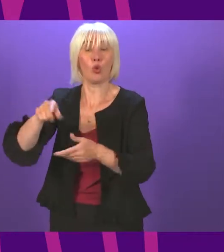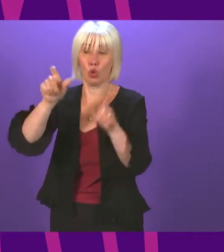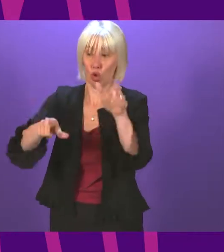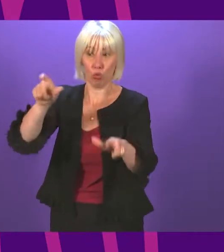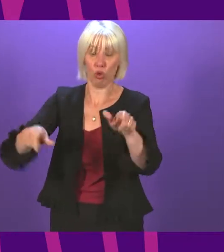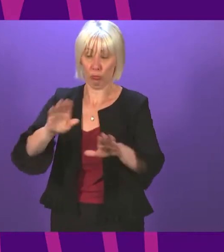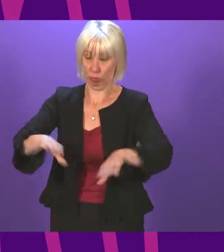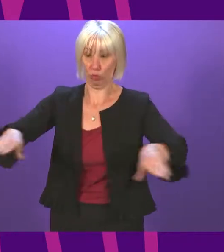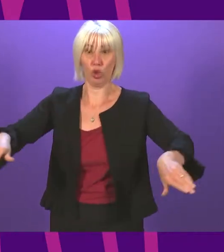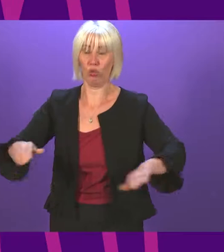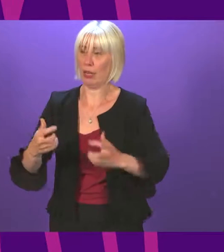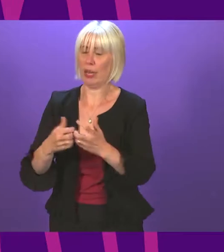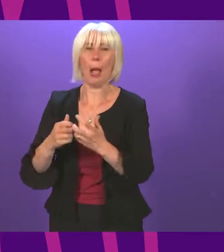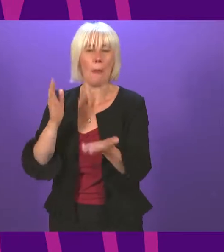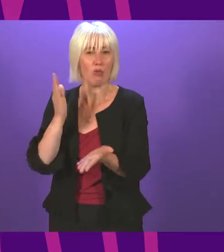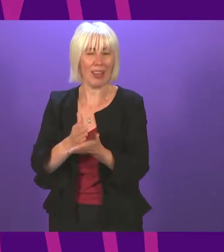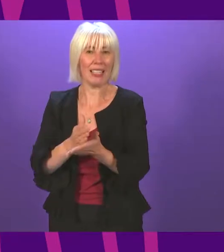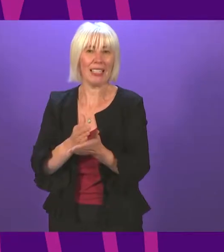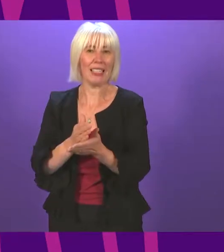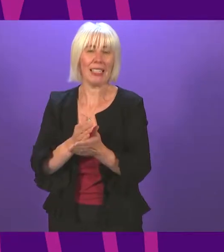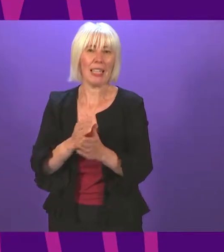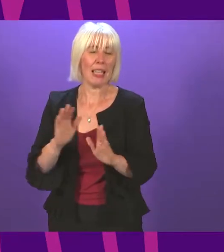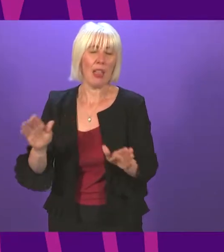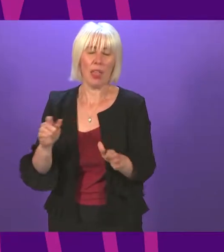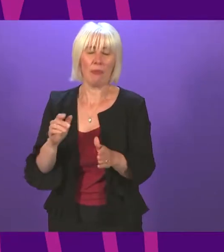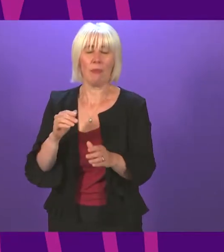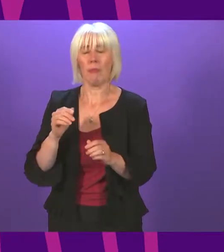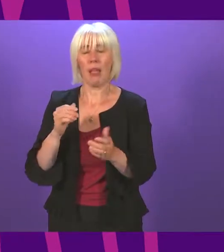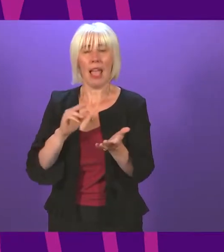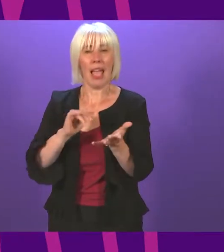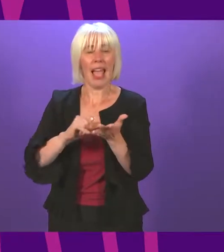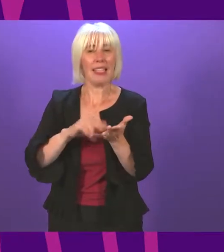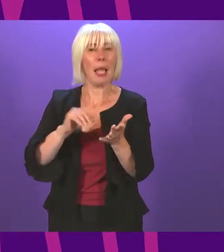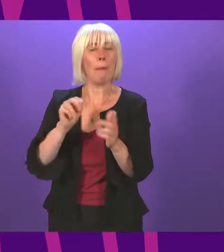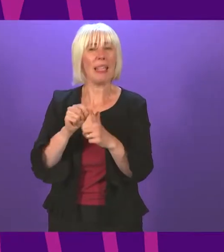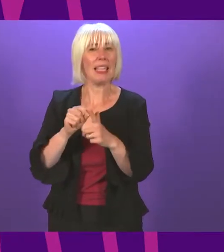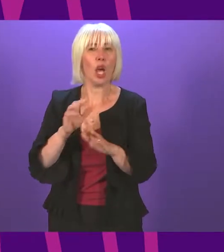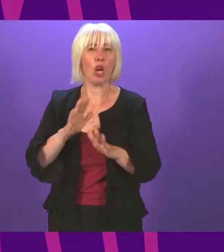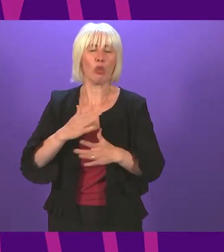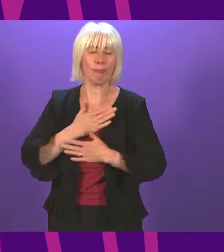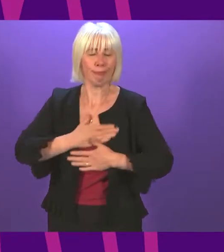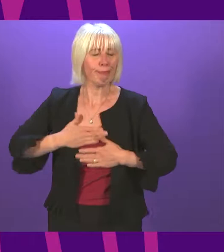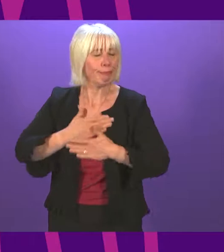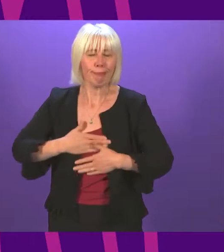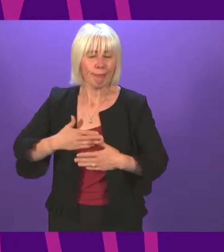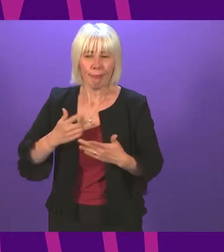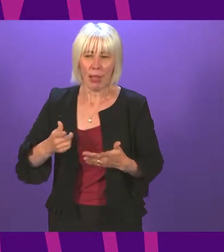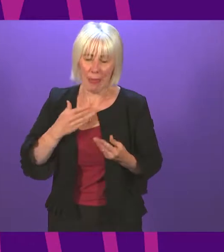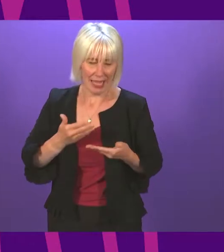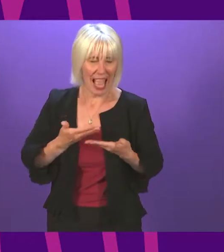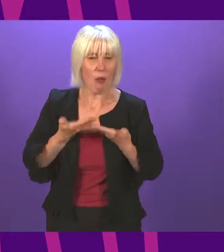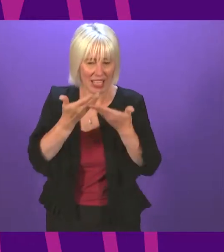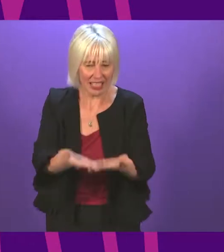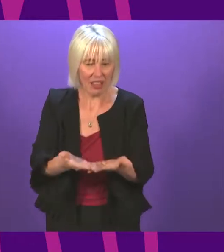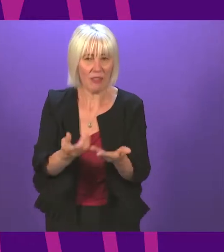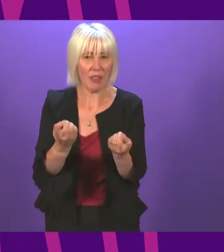to point out that the absence of humility in the SNP in that regard, getting people things that they need in